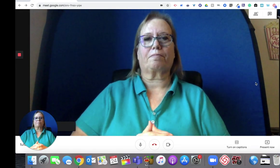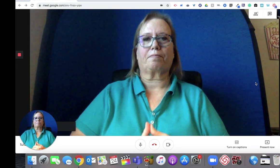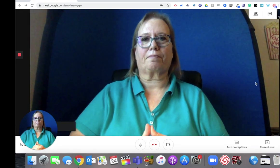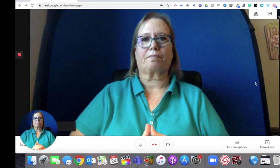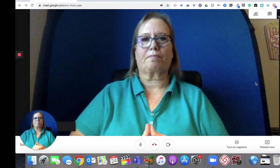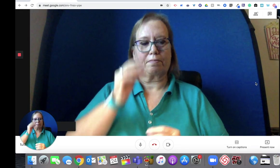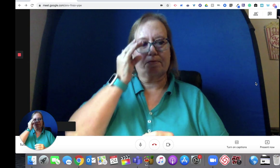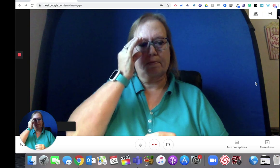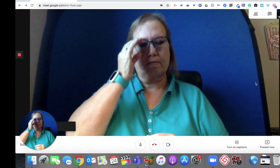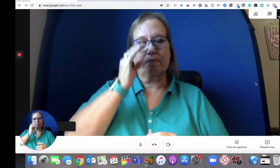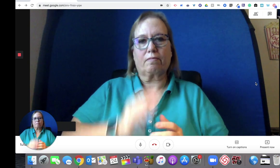And now I just wait.